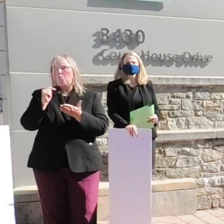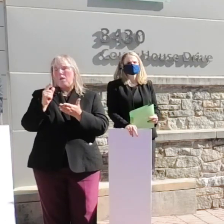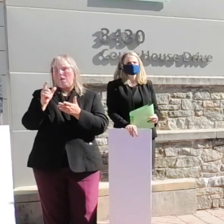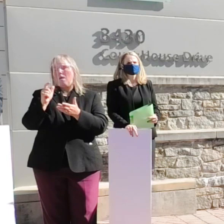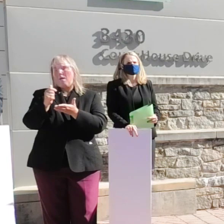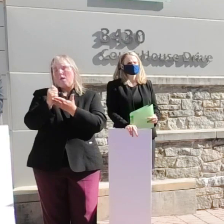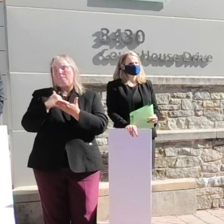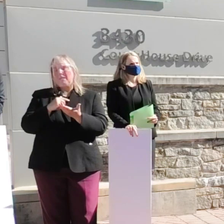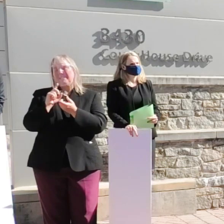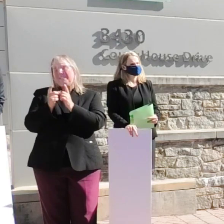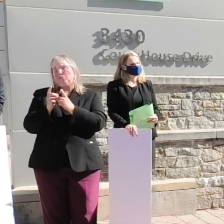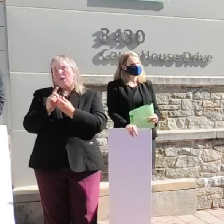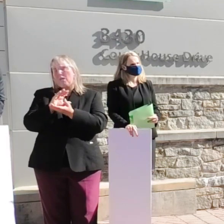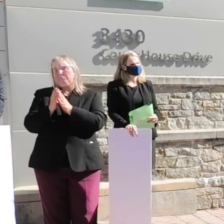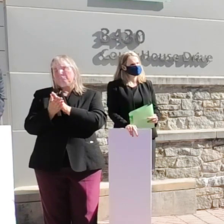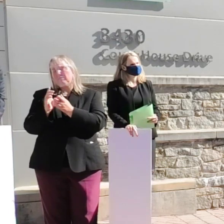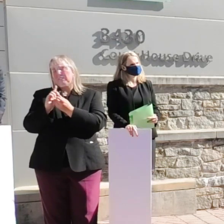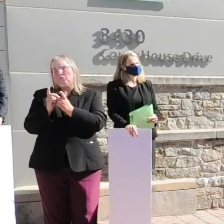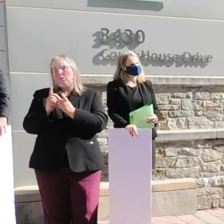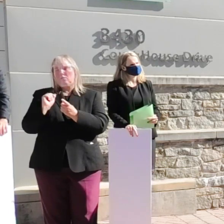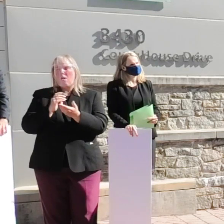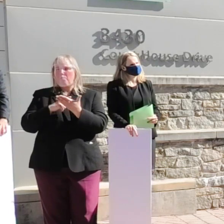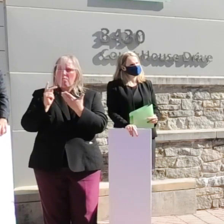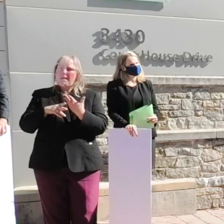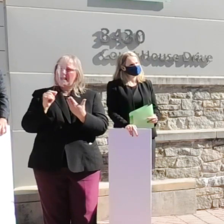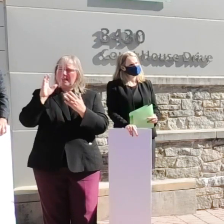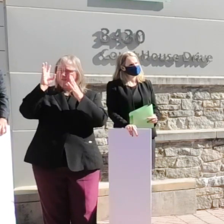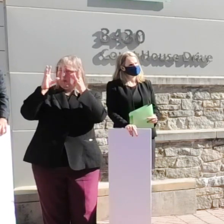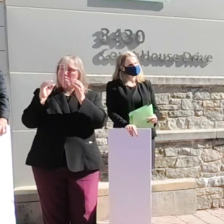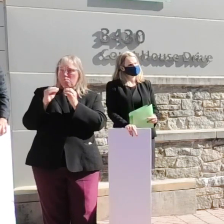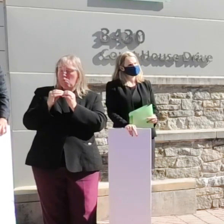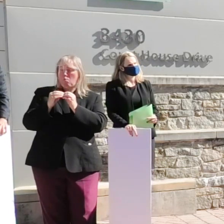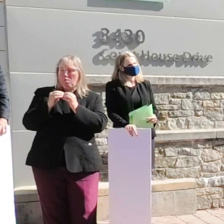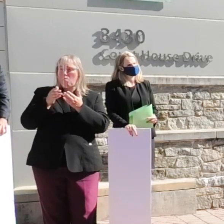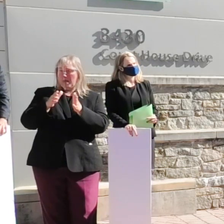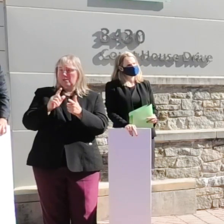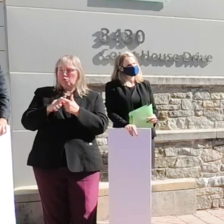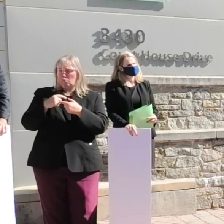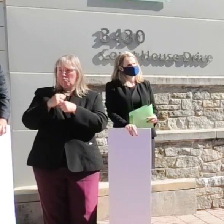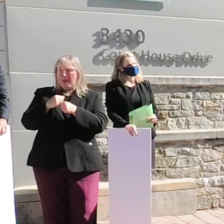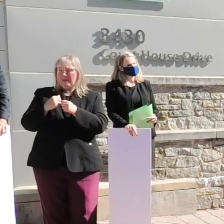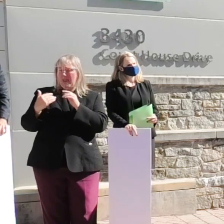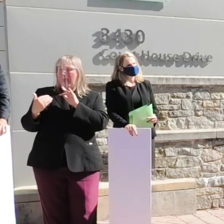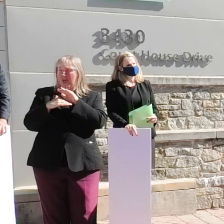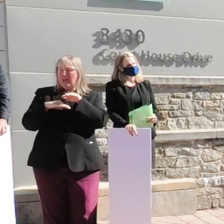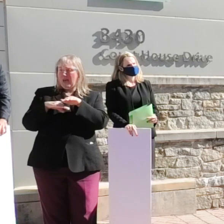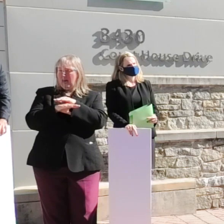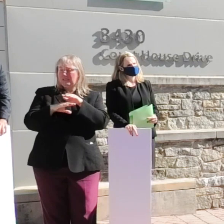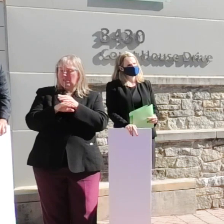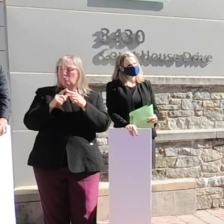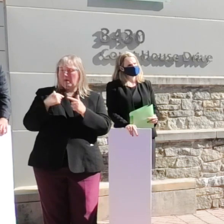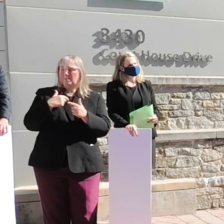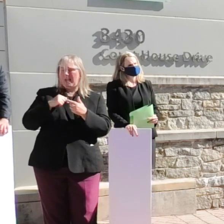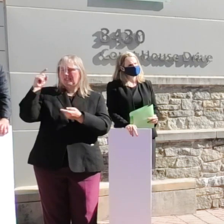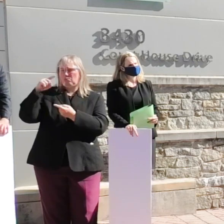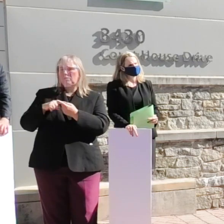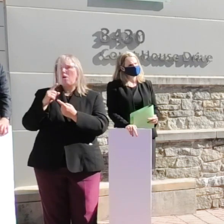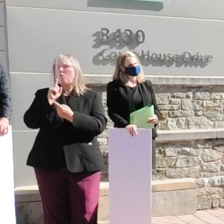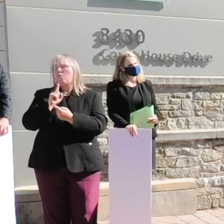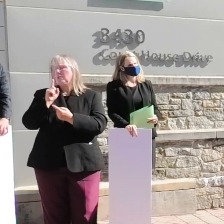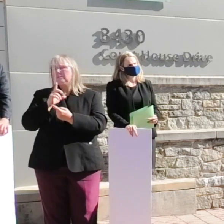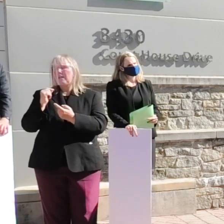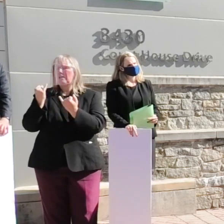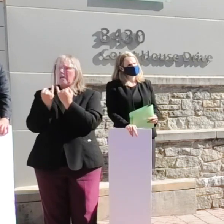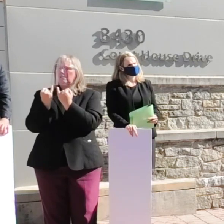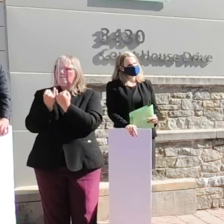digitize our programming and innovate more creative ways to create access for folks and decrease loneliness isolation but